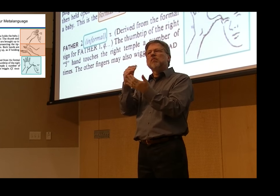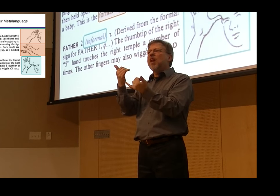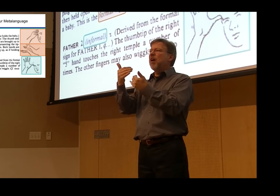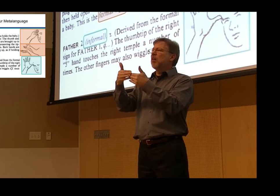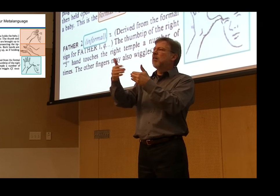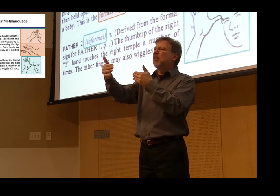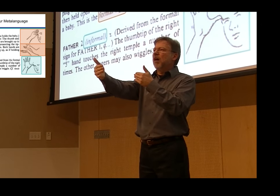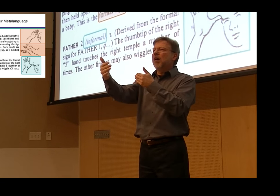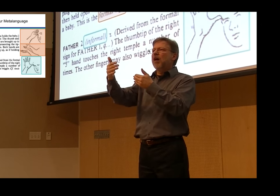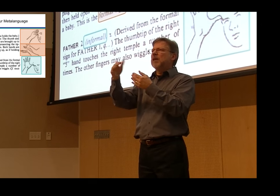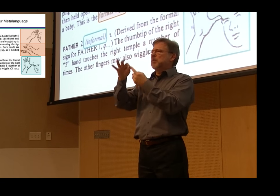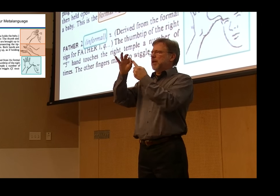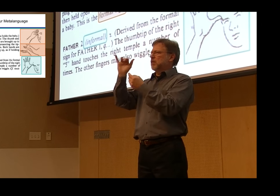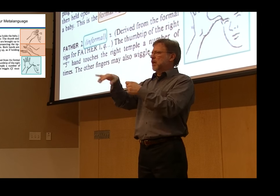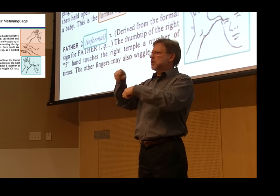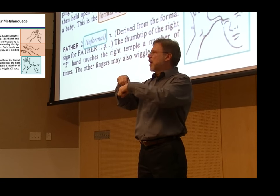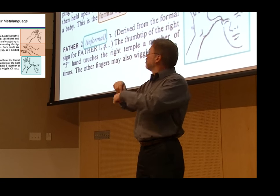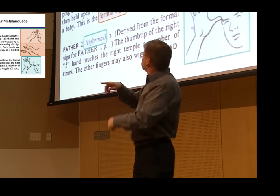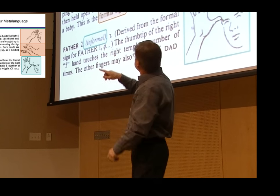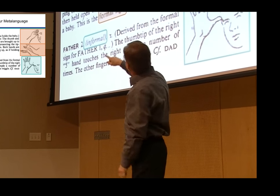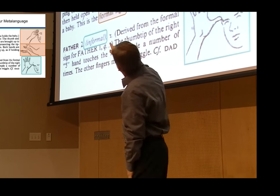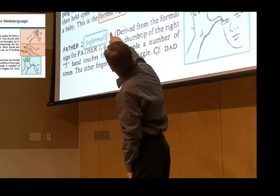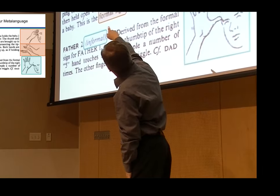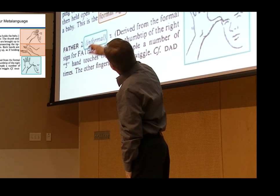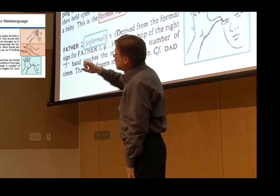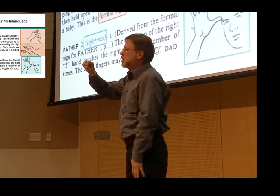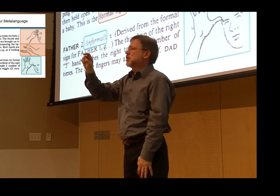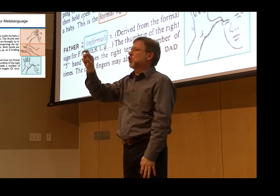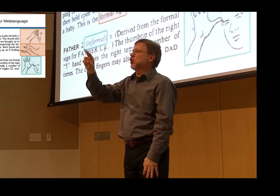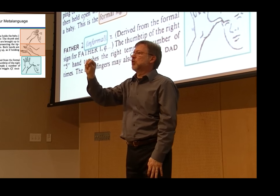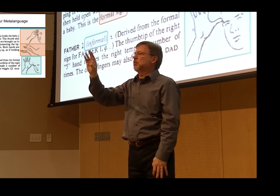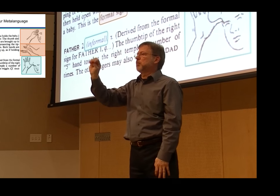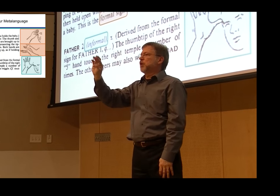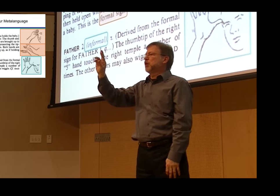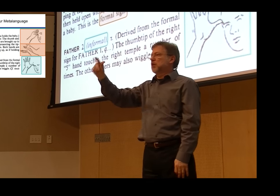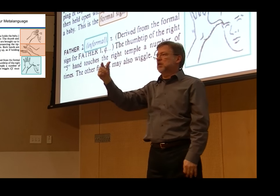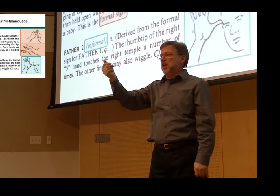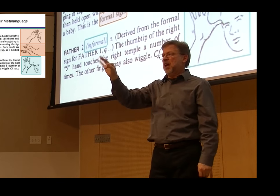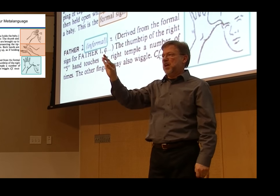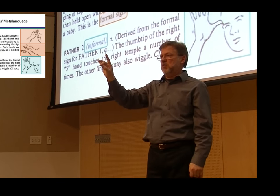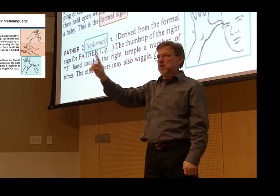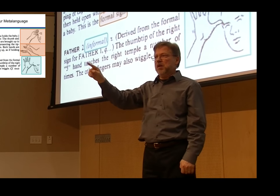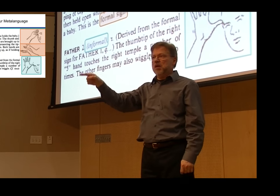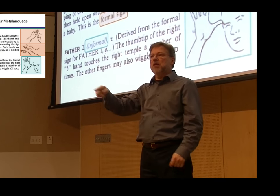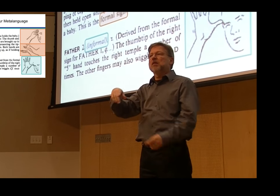Patty and I were aware of this, but how do we record these signs? How do we record the differences between the generations